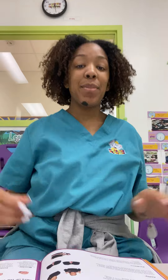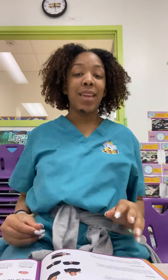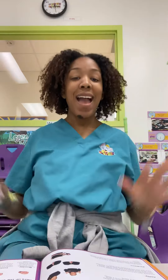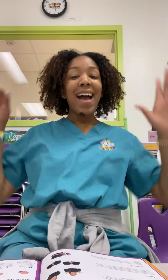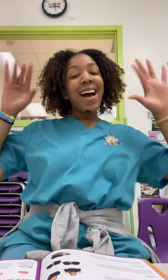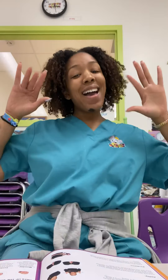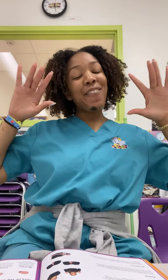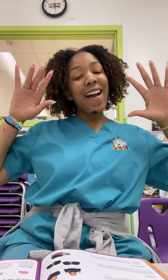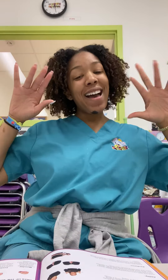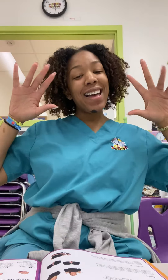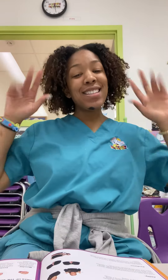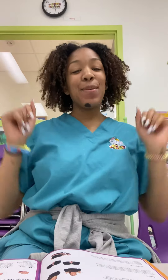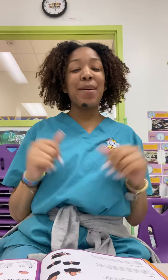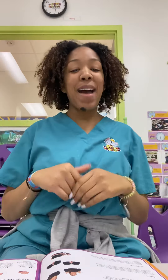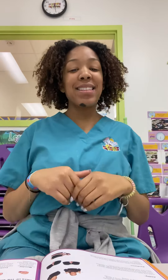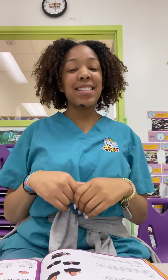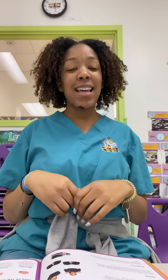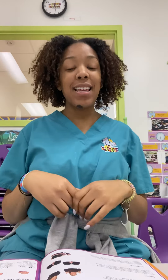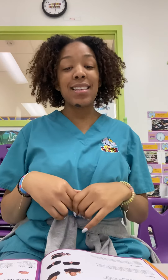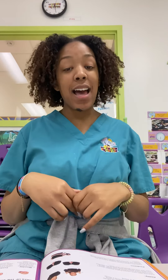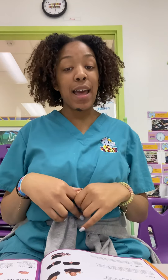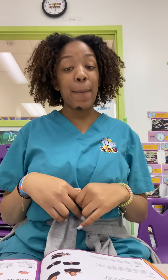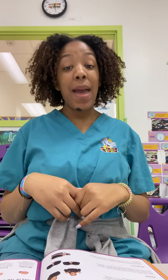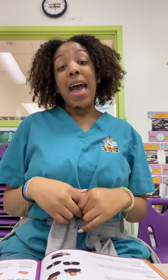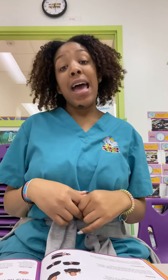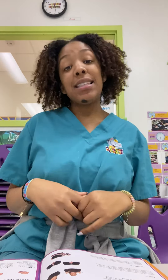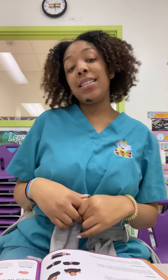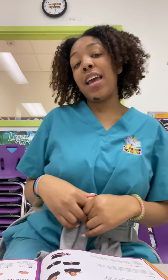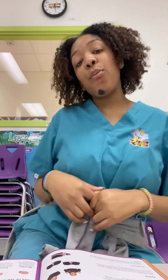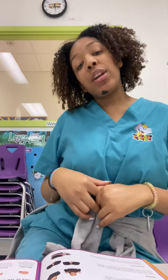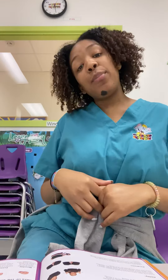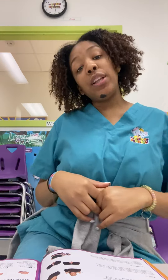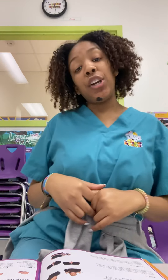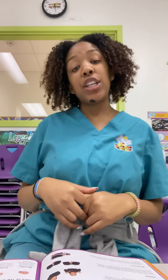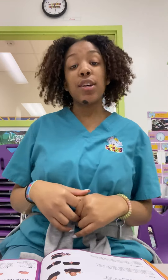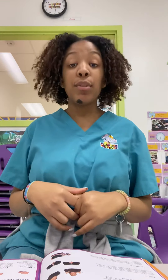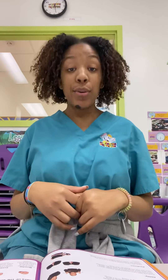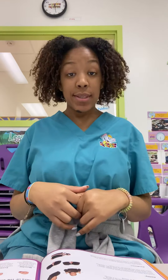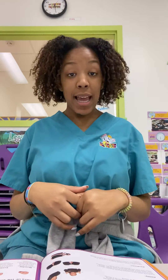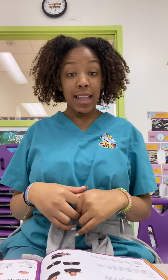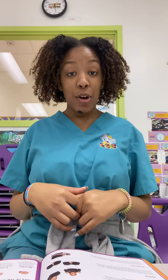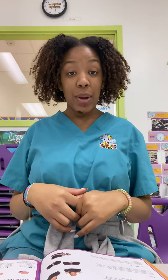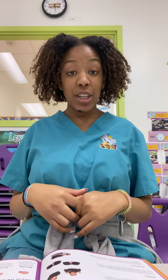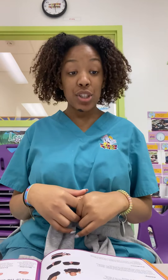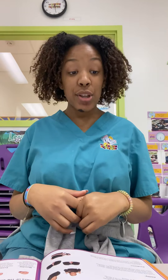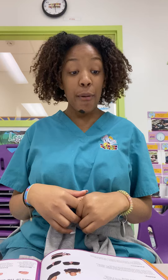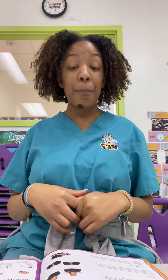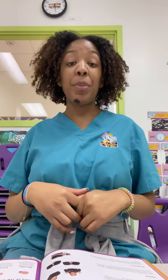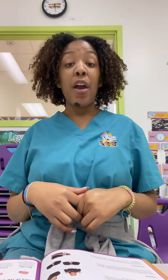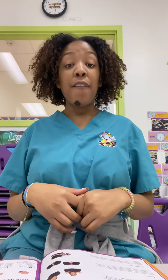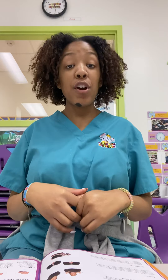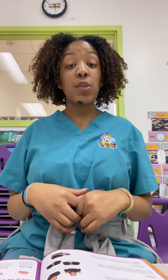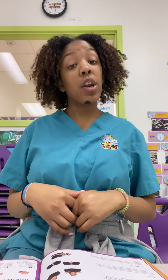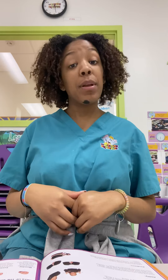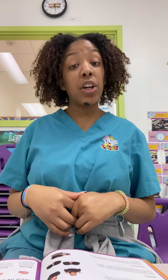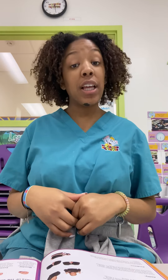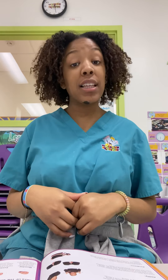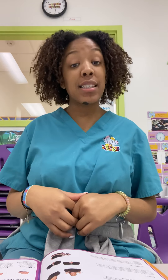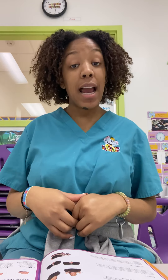Hi friends! Welcome back to Tally Time. And today we're going to be learning some new sign language. So first we're going to be learning the sign